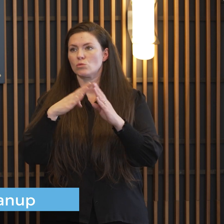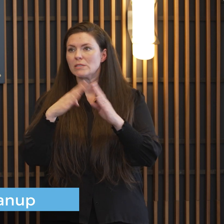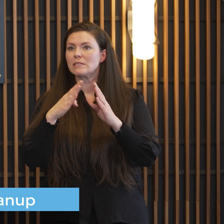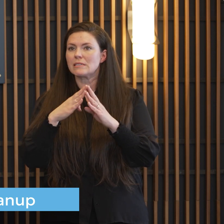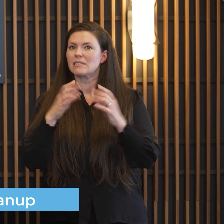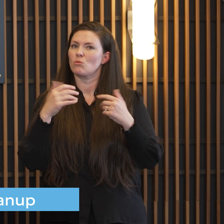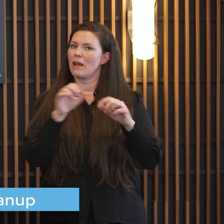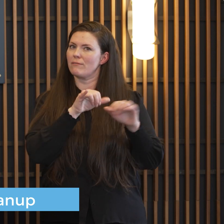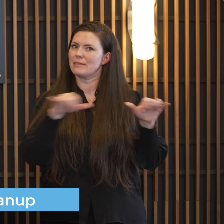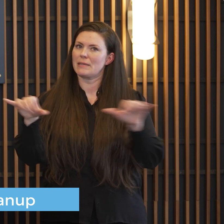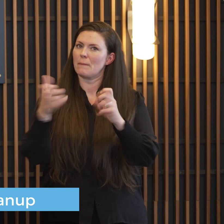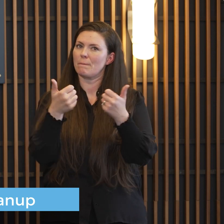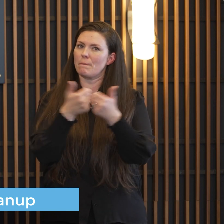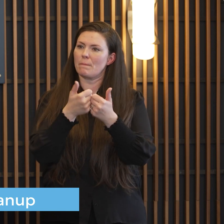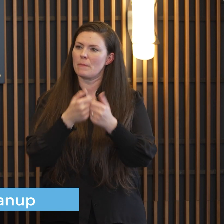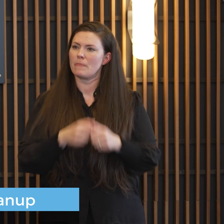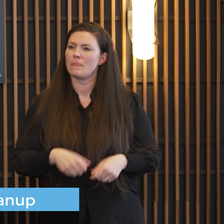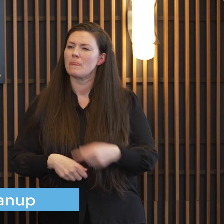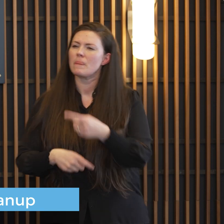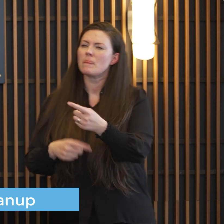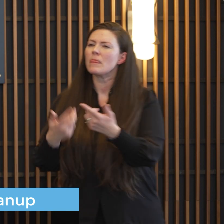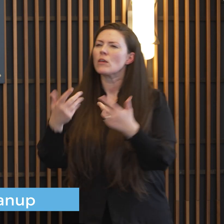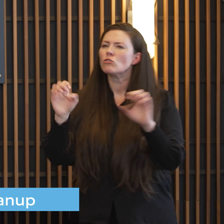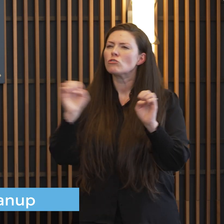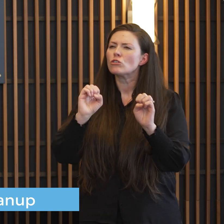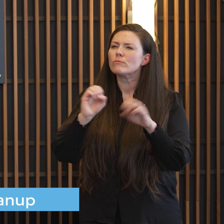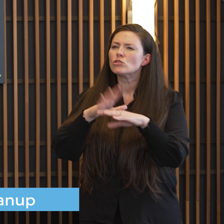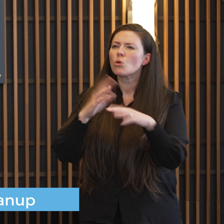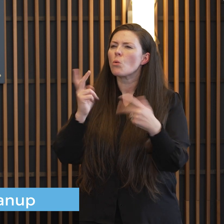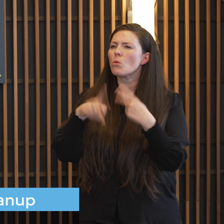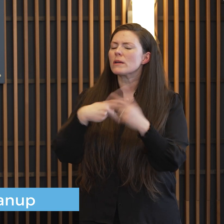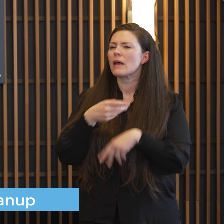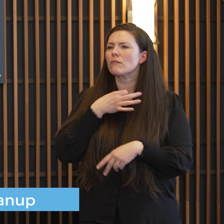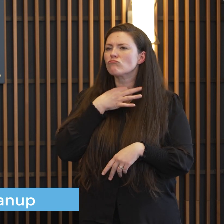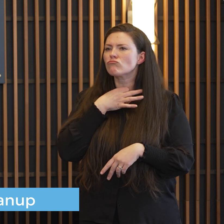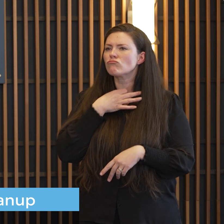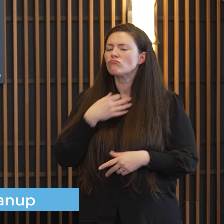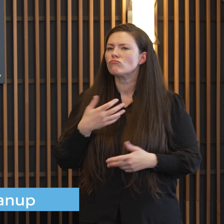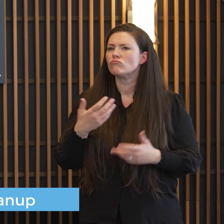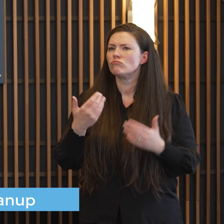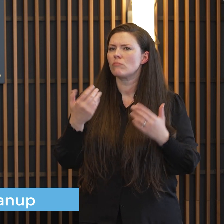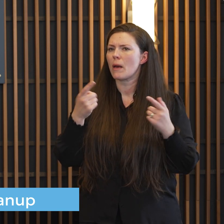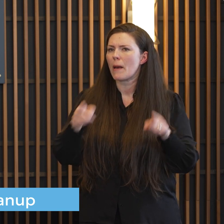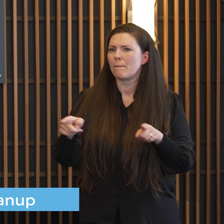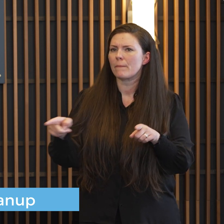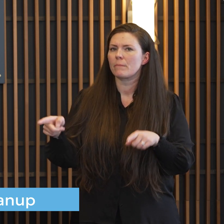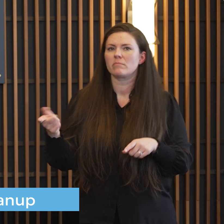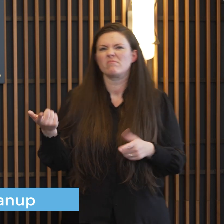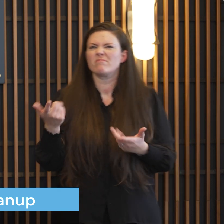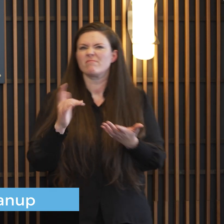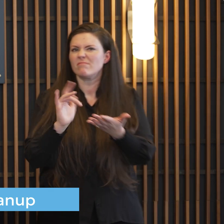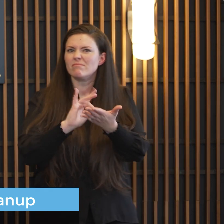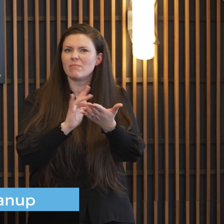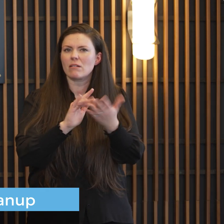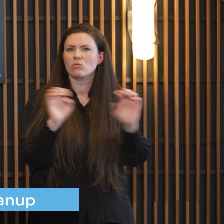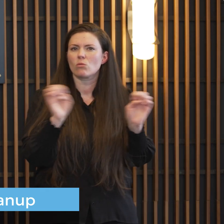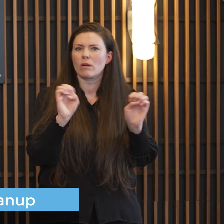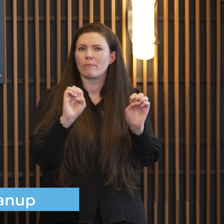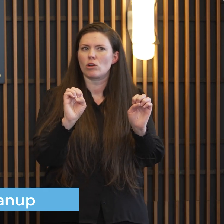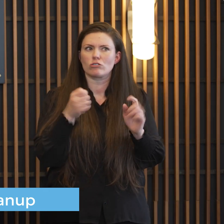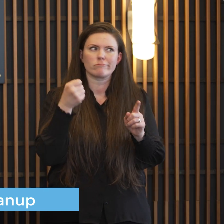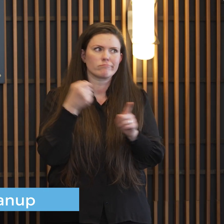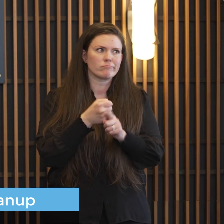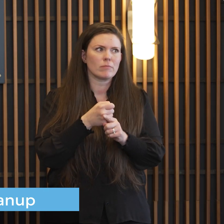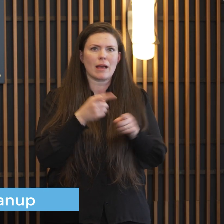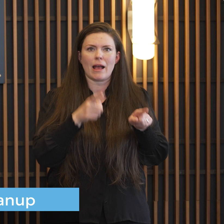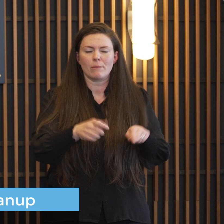you know just just your standard uh medical calls you know that that we have day